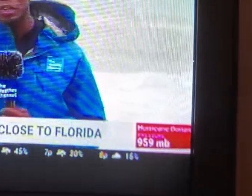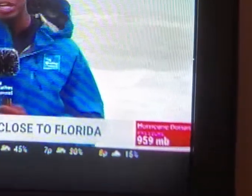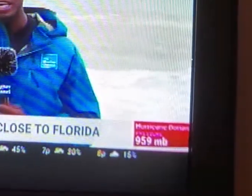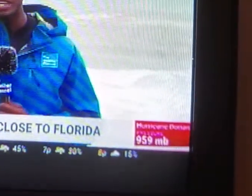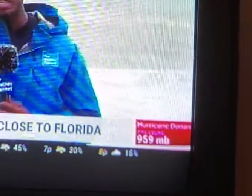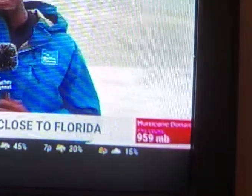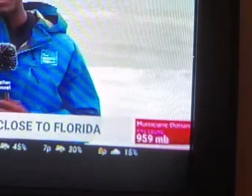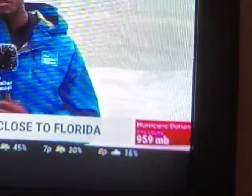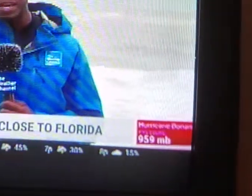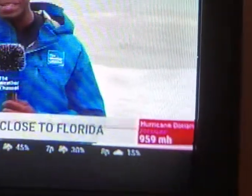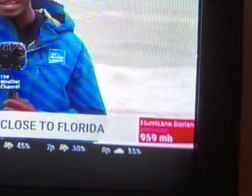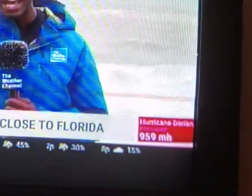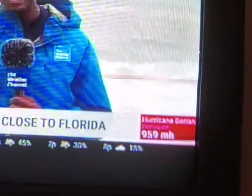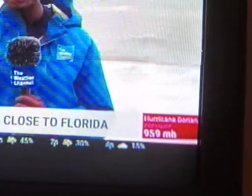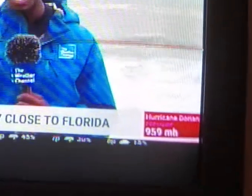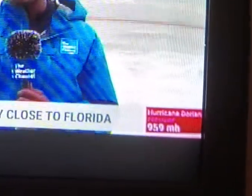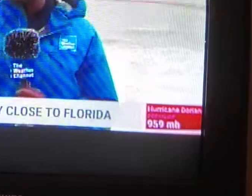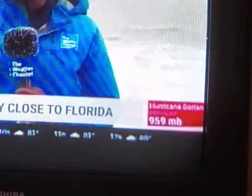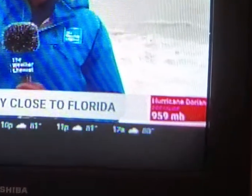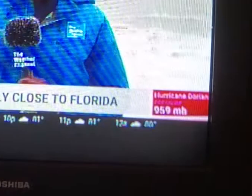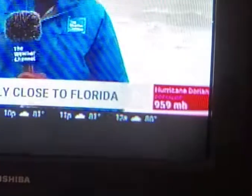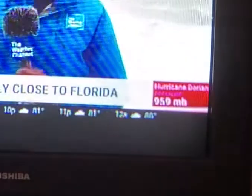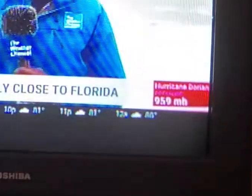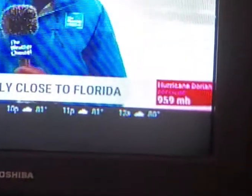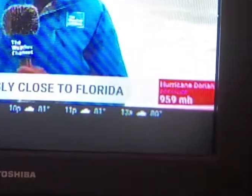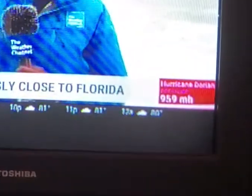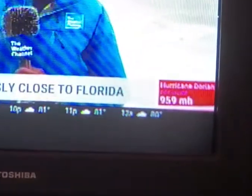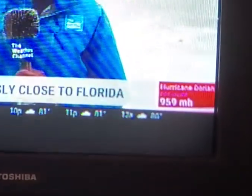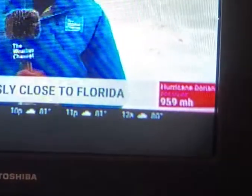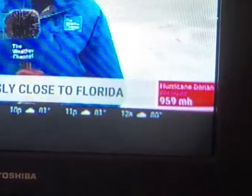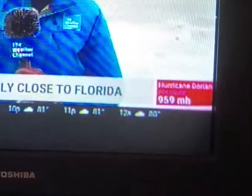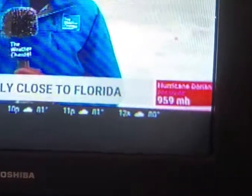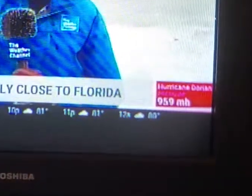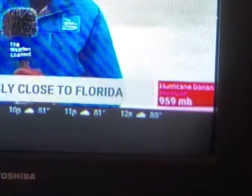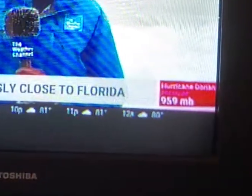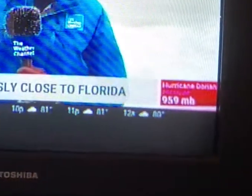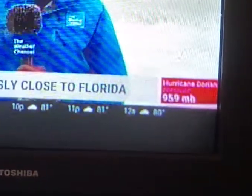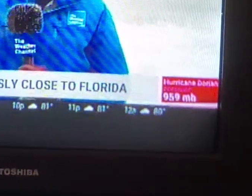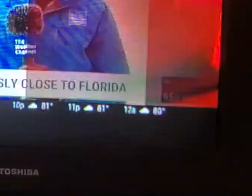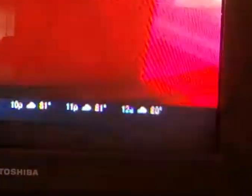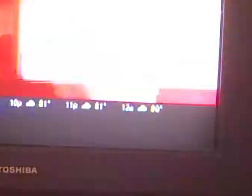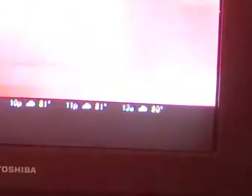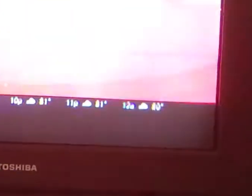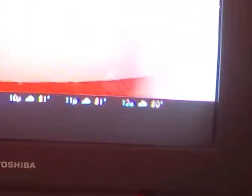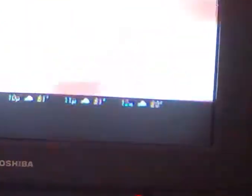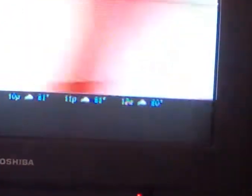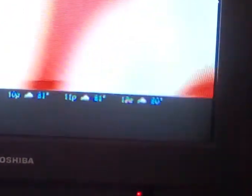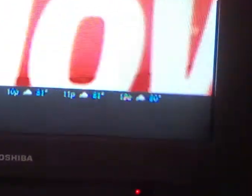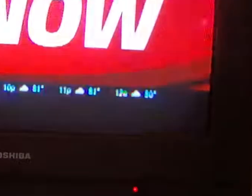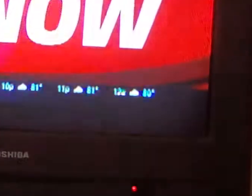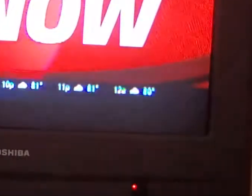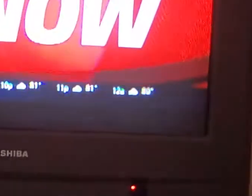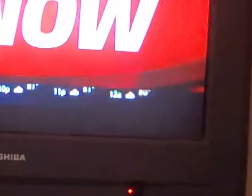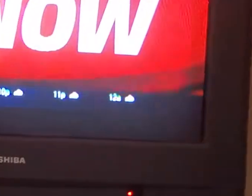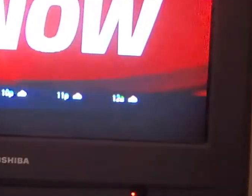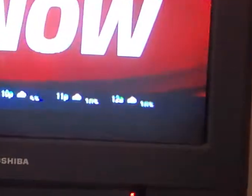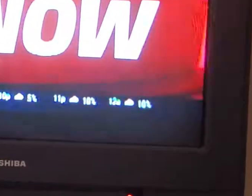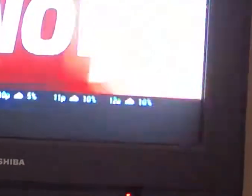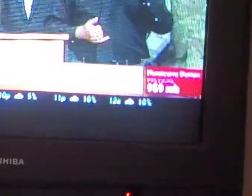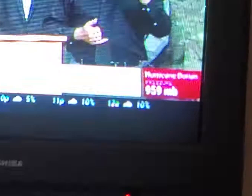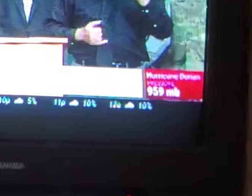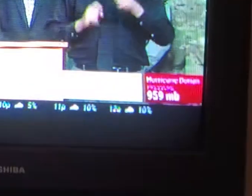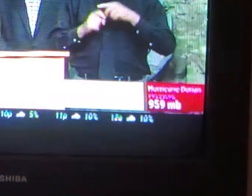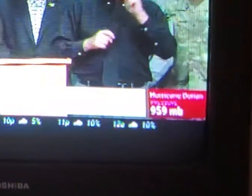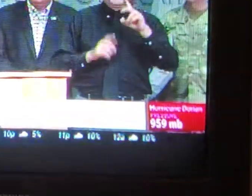mammoth winds and life start blowing stronger, his warm embrace is where I'll stay. For you,